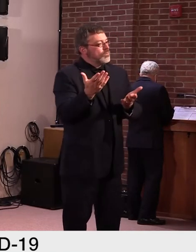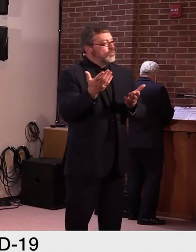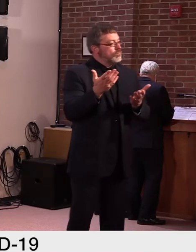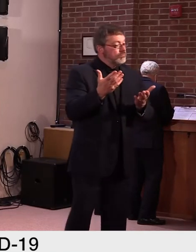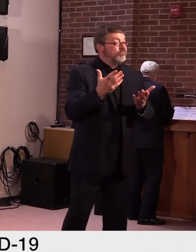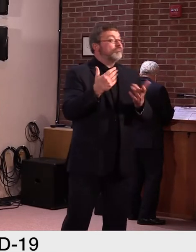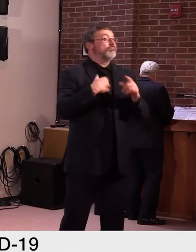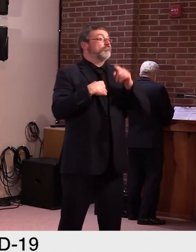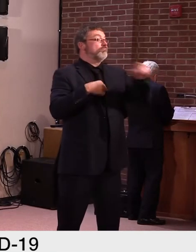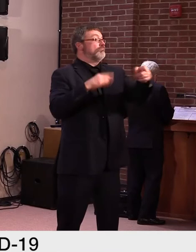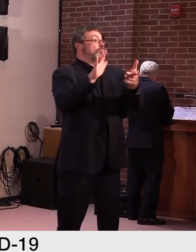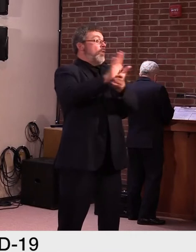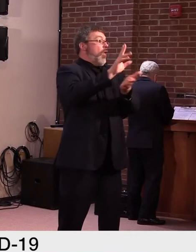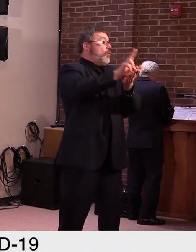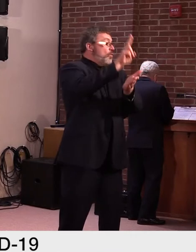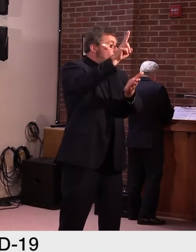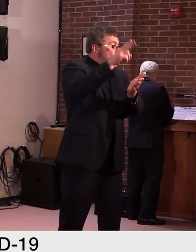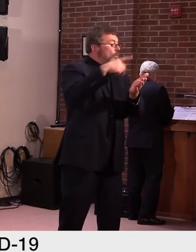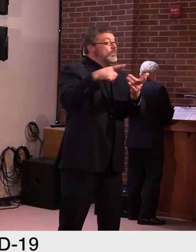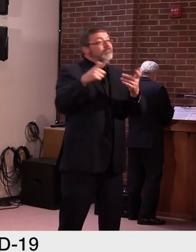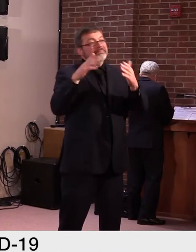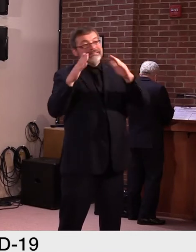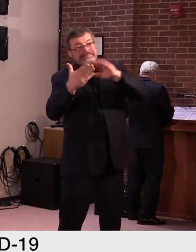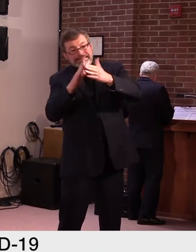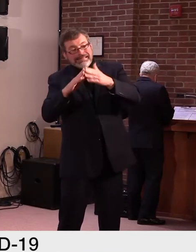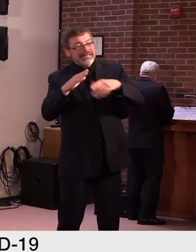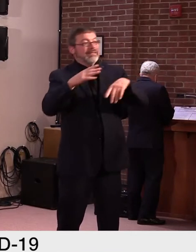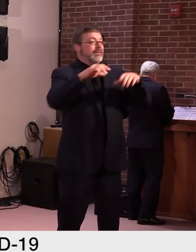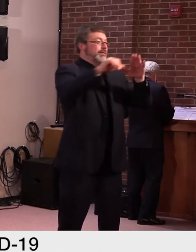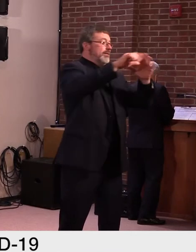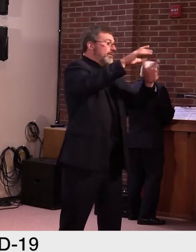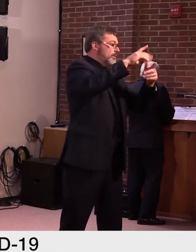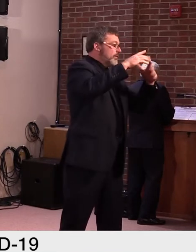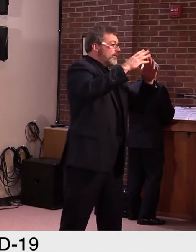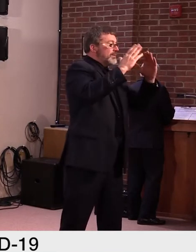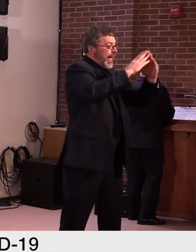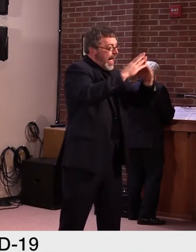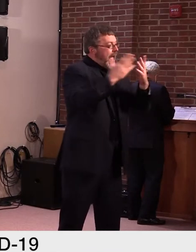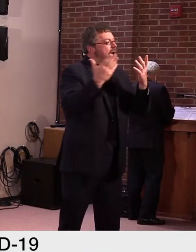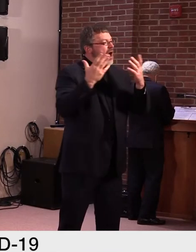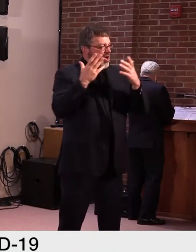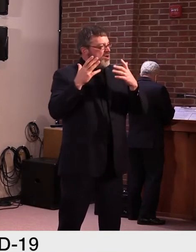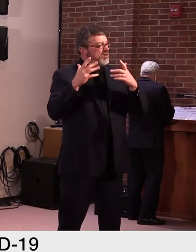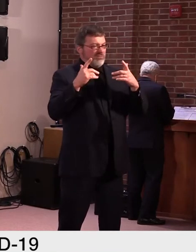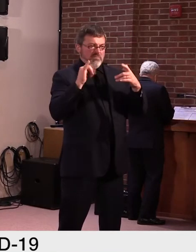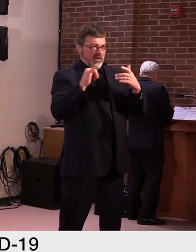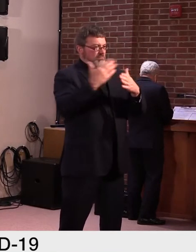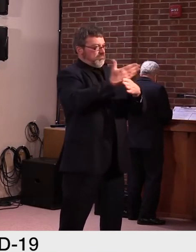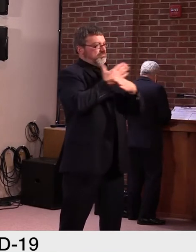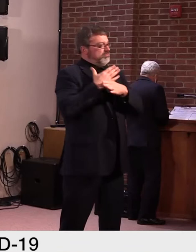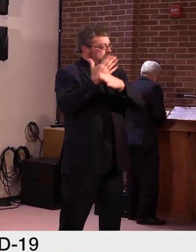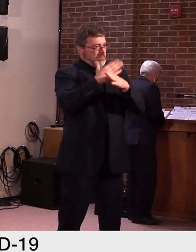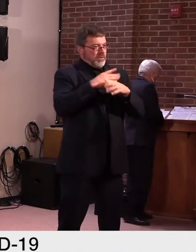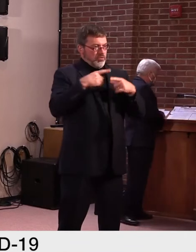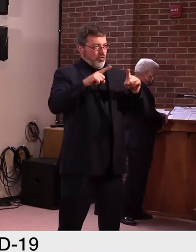states and municipalities and other government entities free of charge during the, during the pandemic for policy implication reasons.